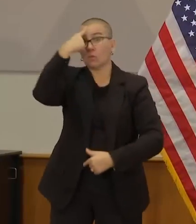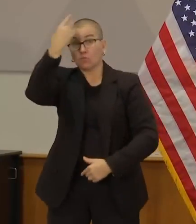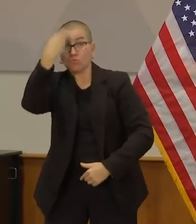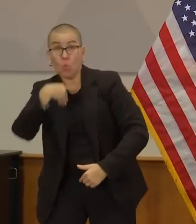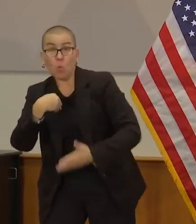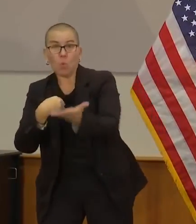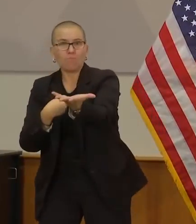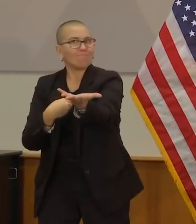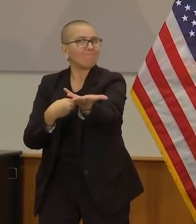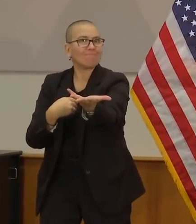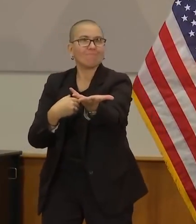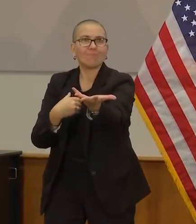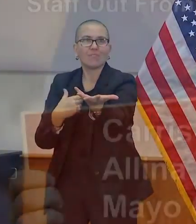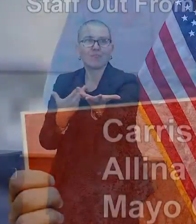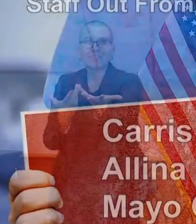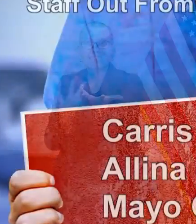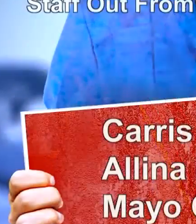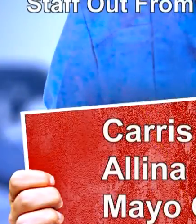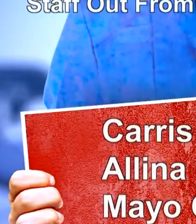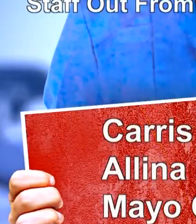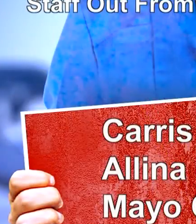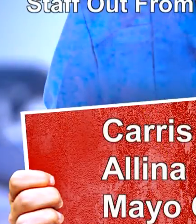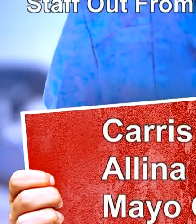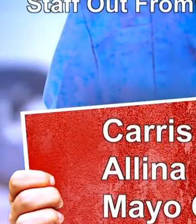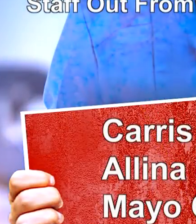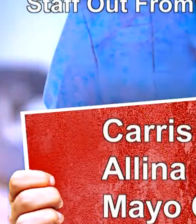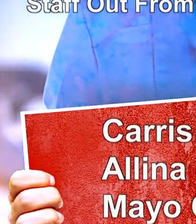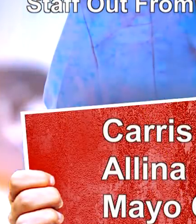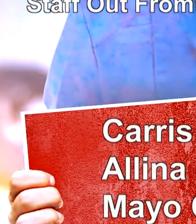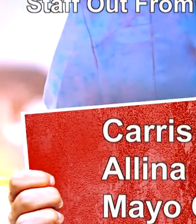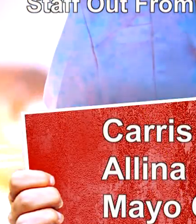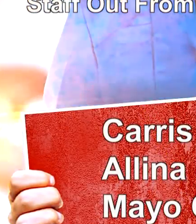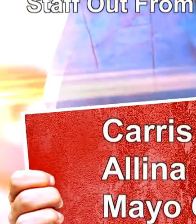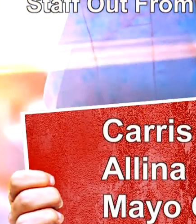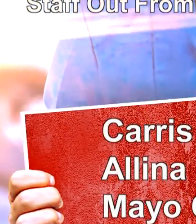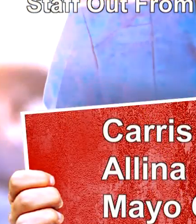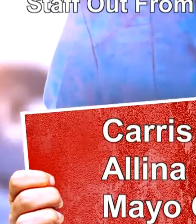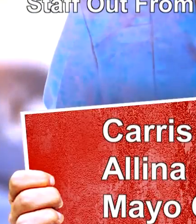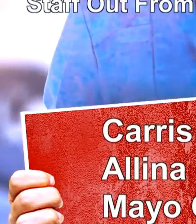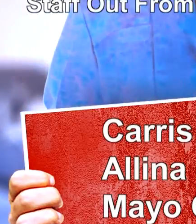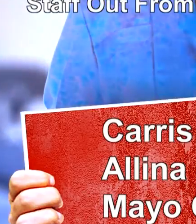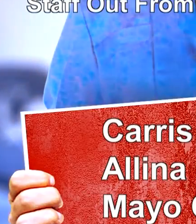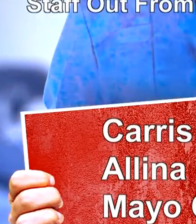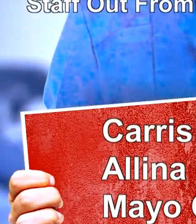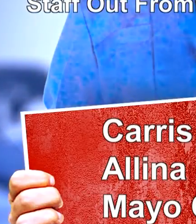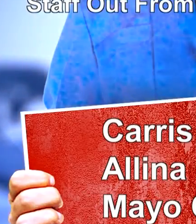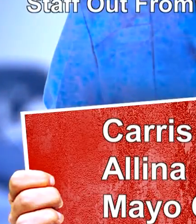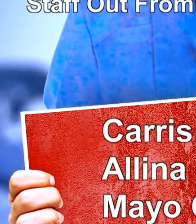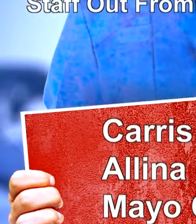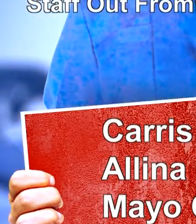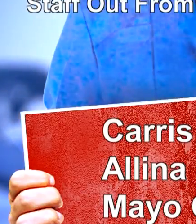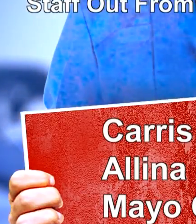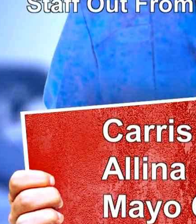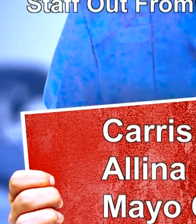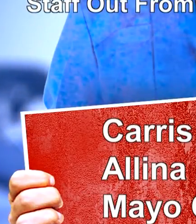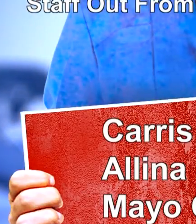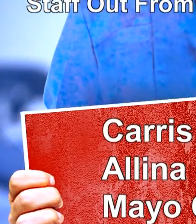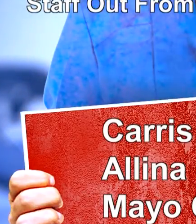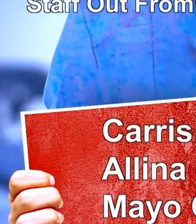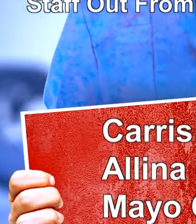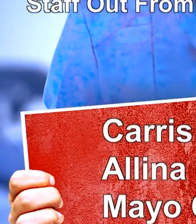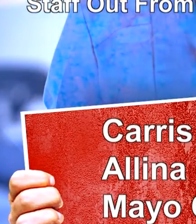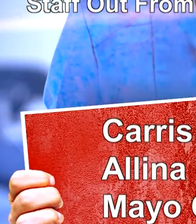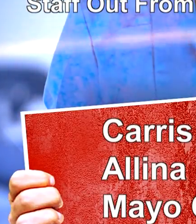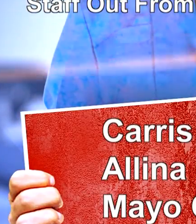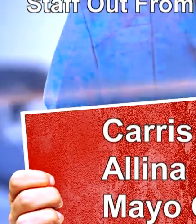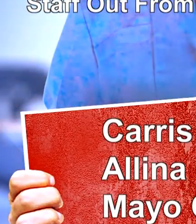And we have to look for a bed elsewhere. On top of that, Karis Health has more than 1,200 staff members out because of the virus. Alina Health,